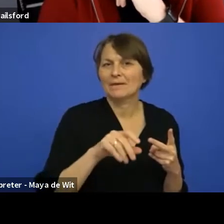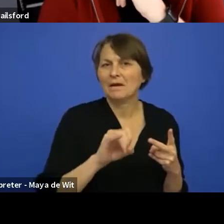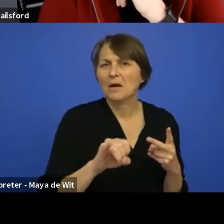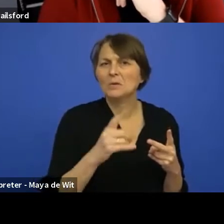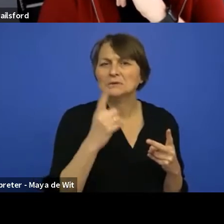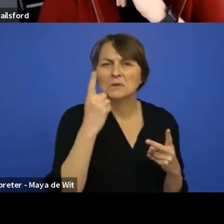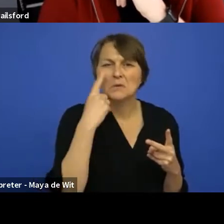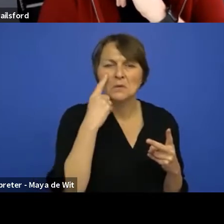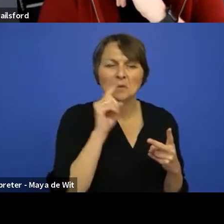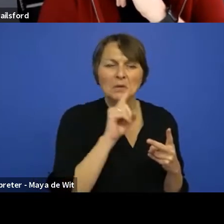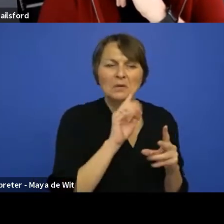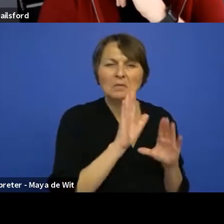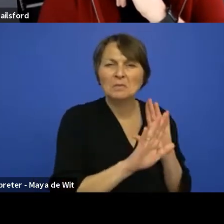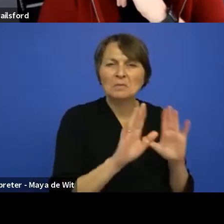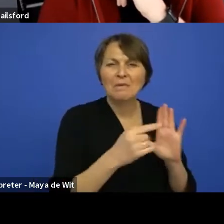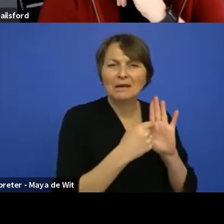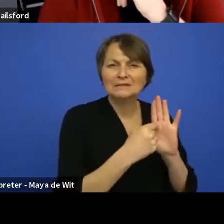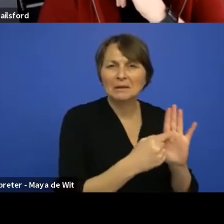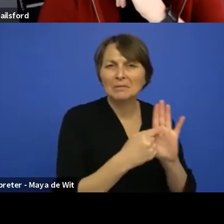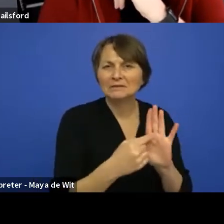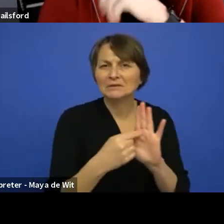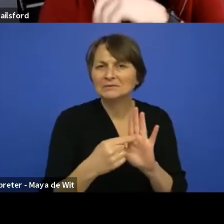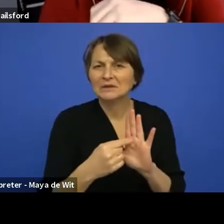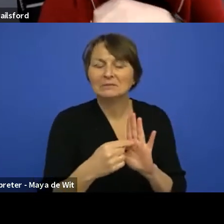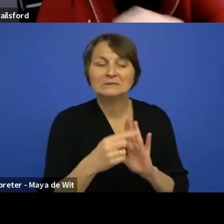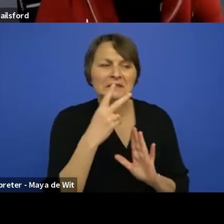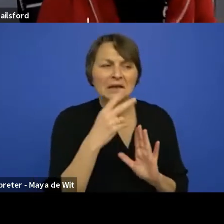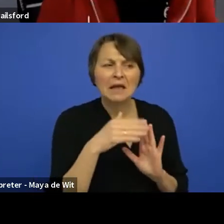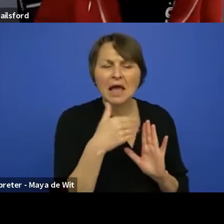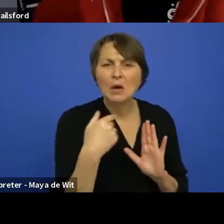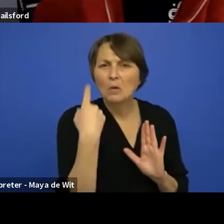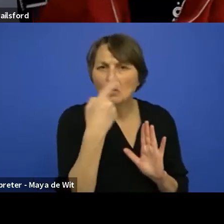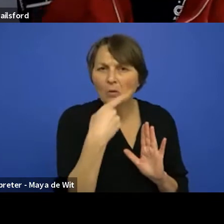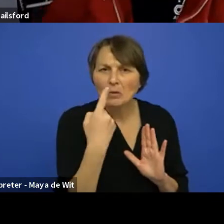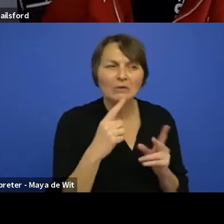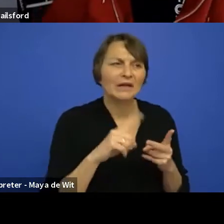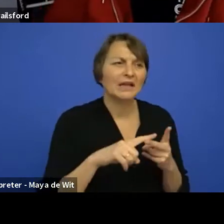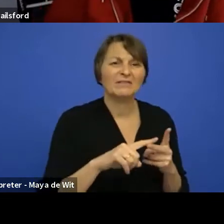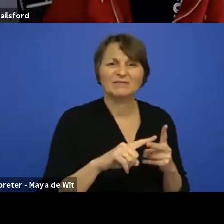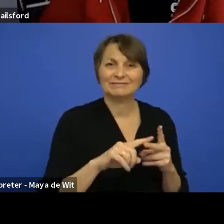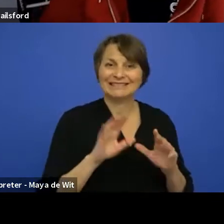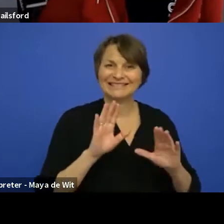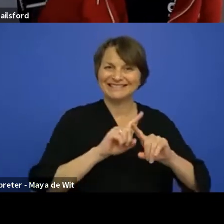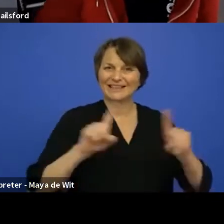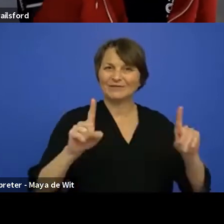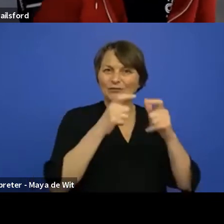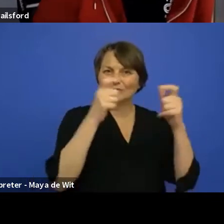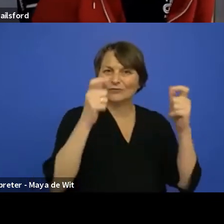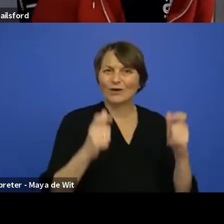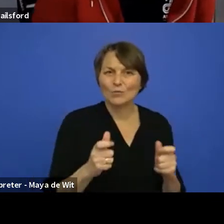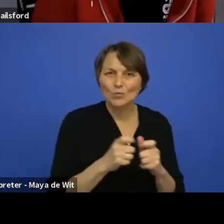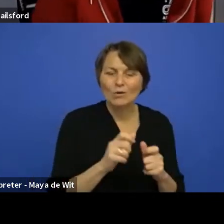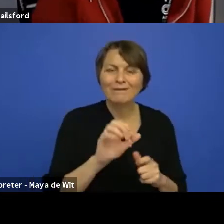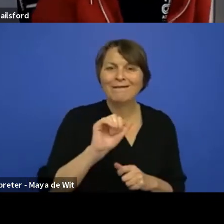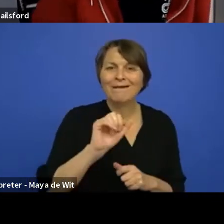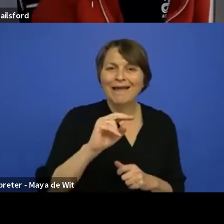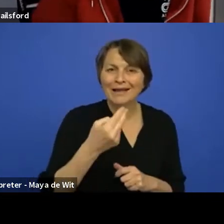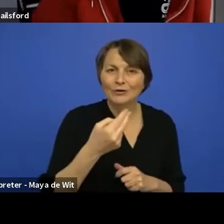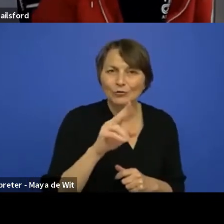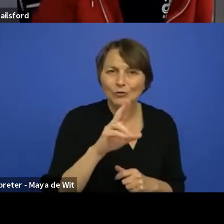how would a property editor look if we build it with view or with react or with angular. Um, so we have something to compare and also to show